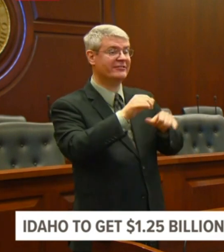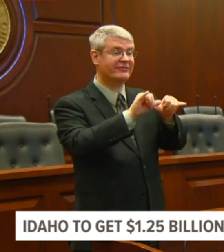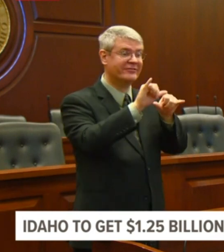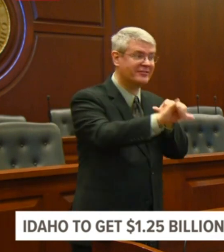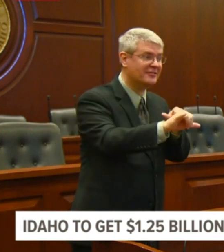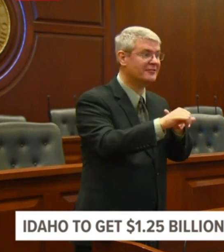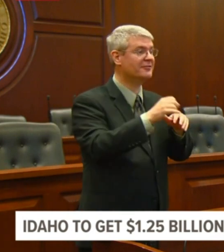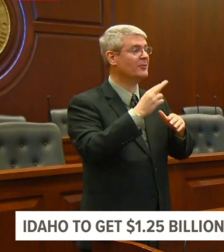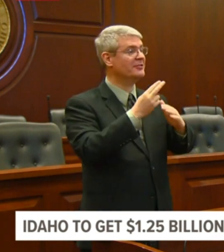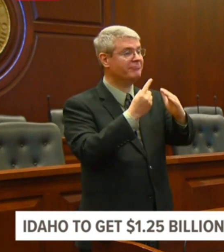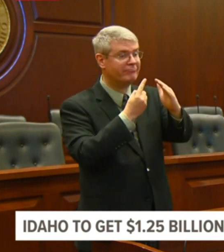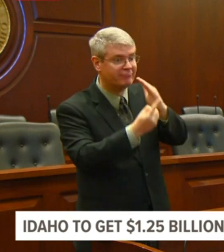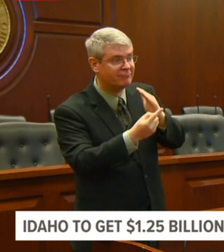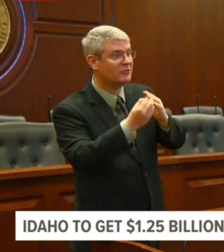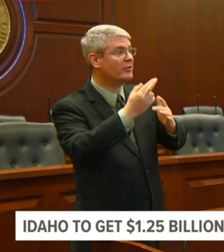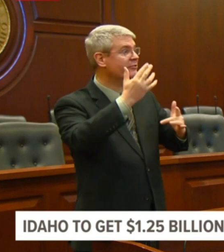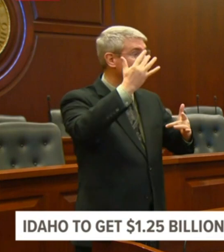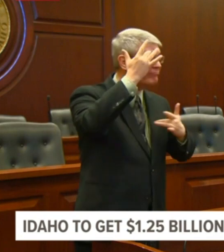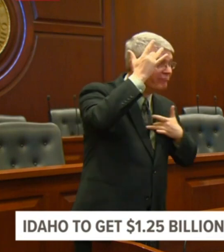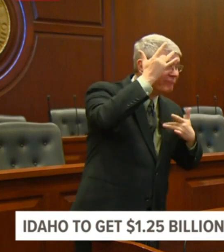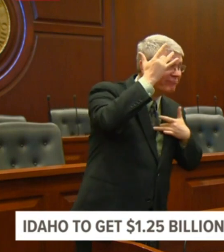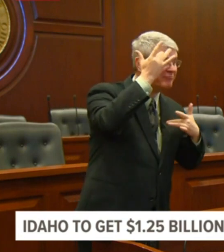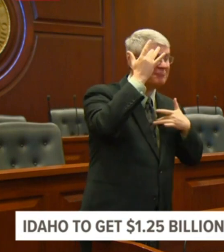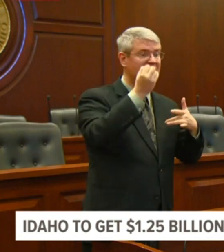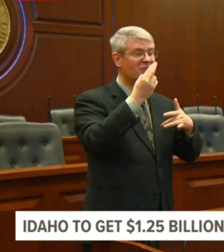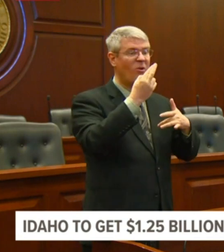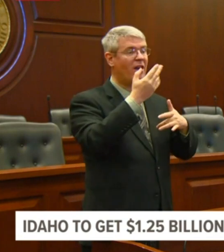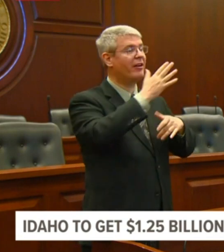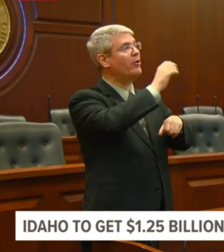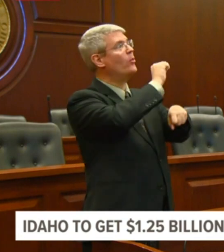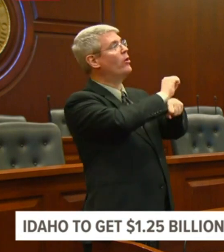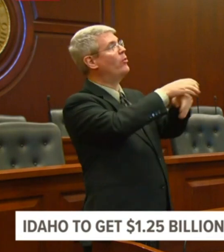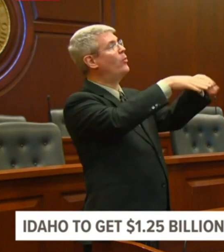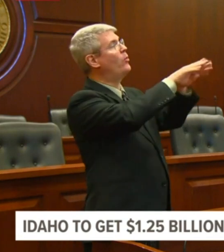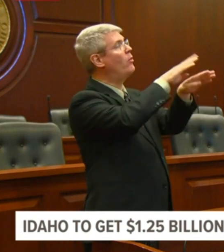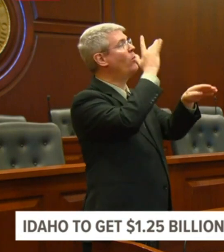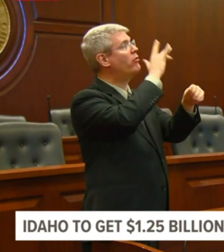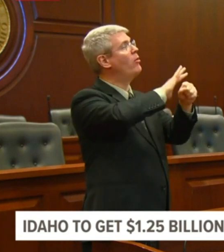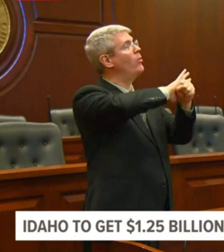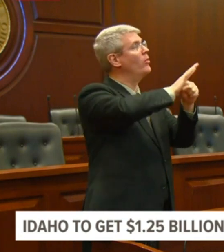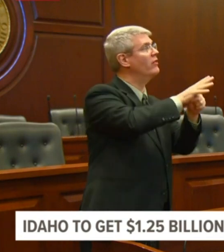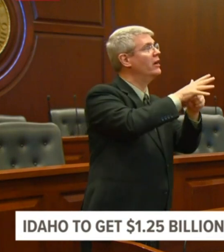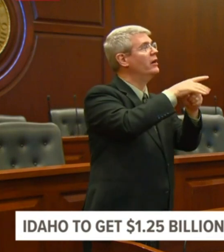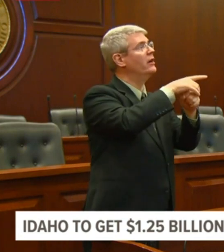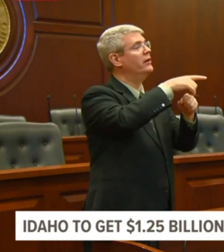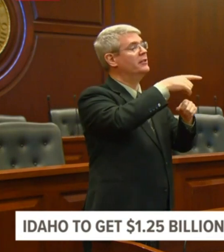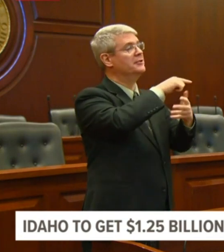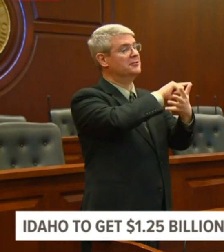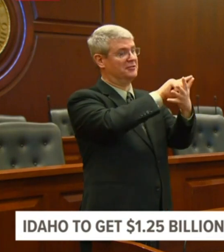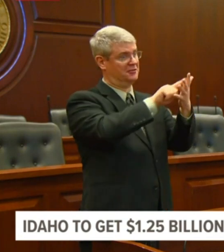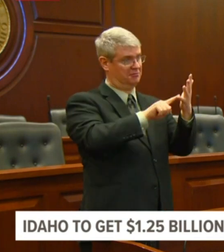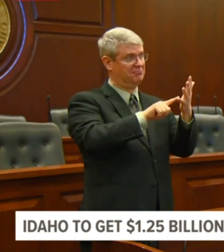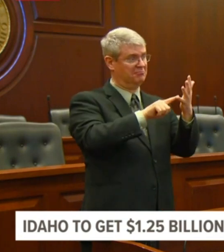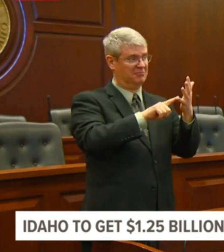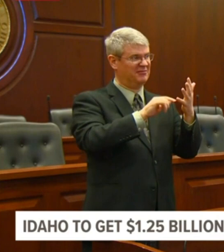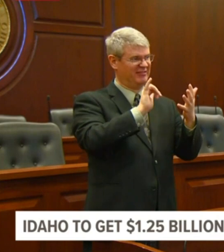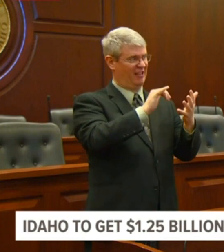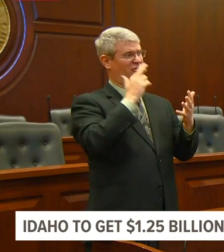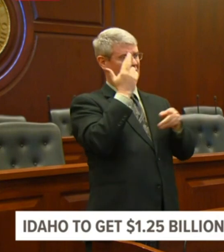related to coronavirus. The Idaho Department of Labor announced yesterday that 13